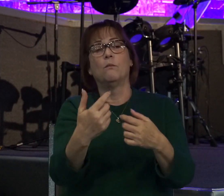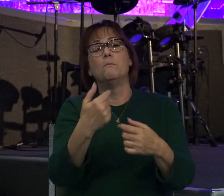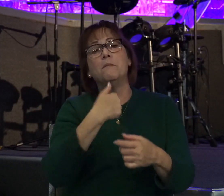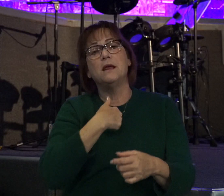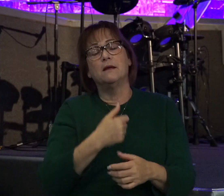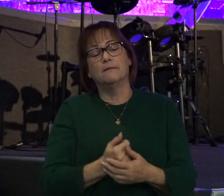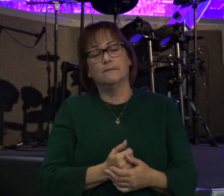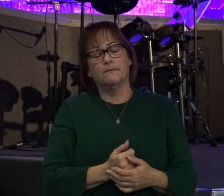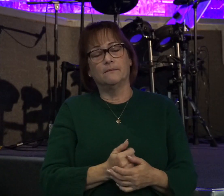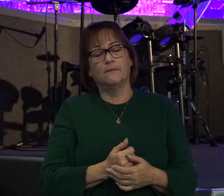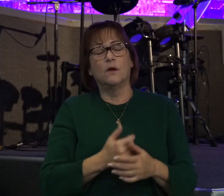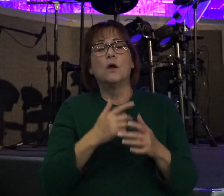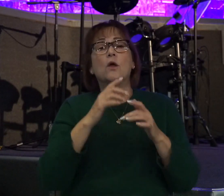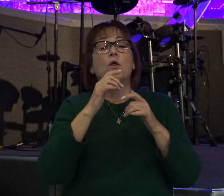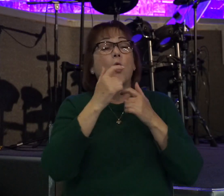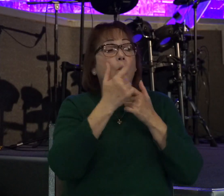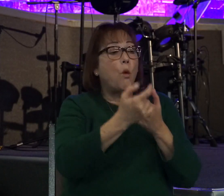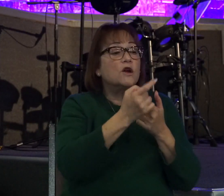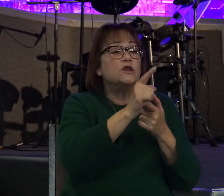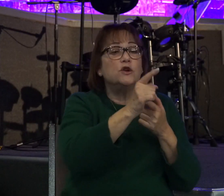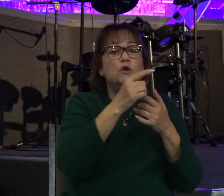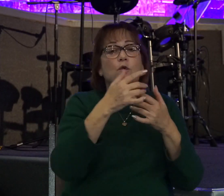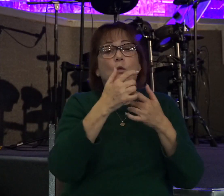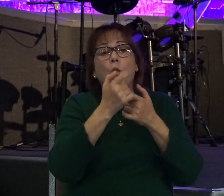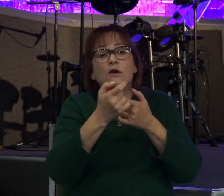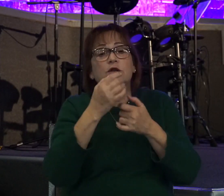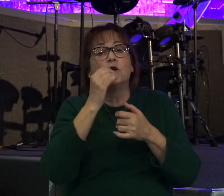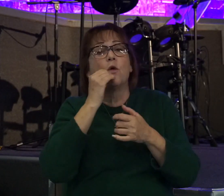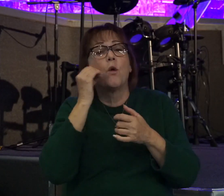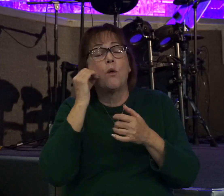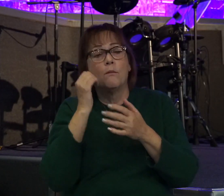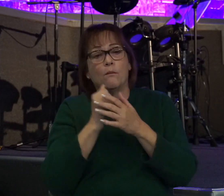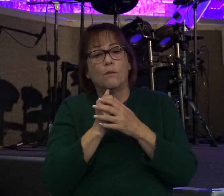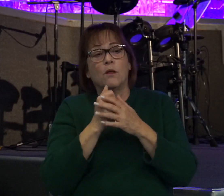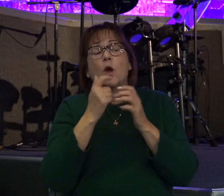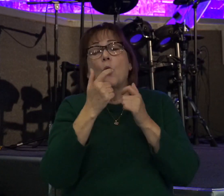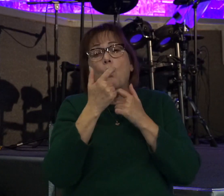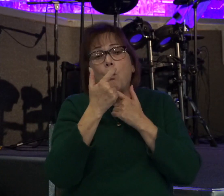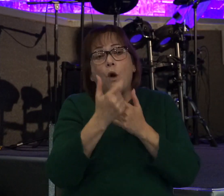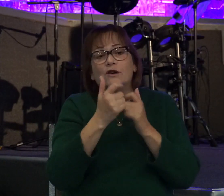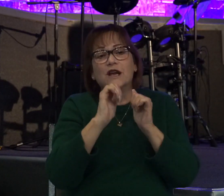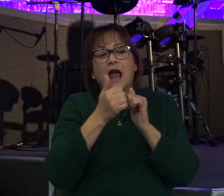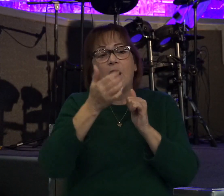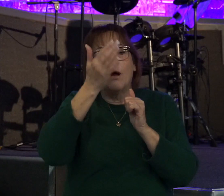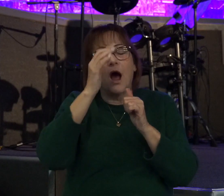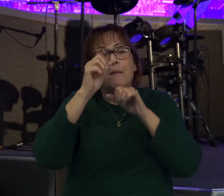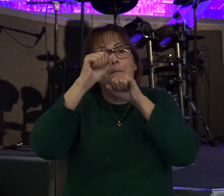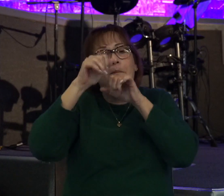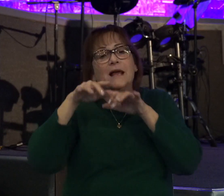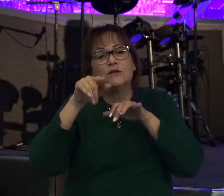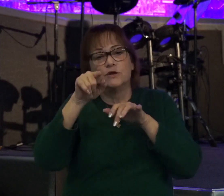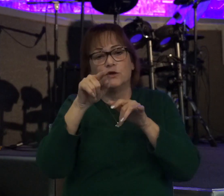They're watching you and they're watching your home. And they're watching how God blesses you and your home.